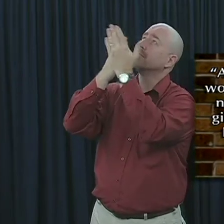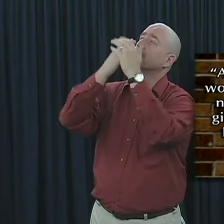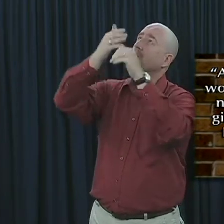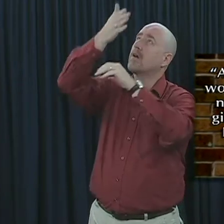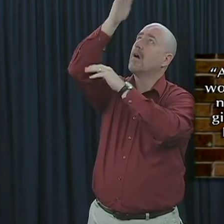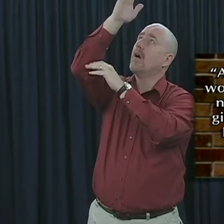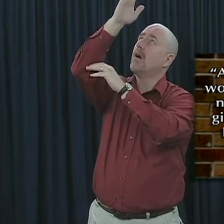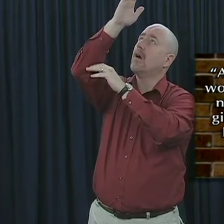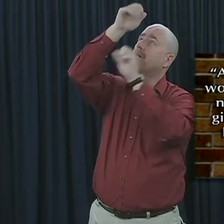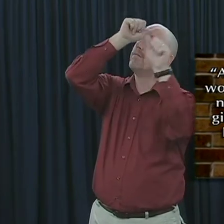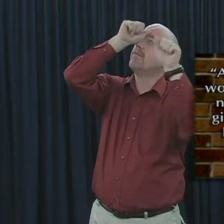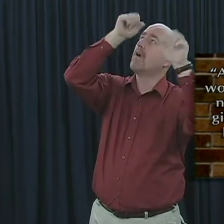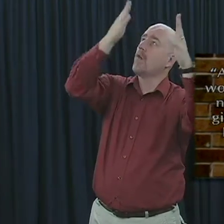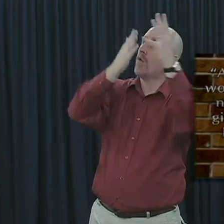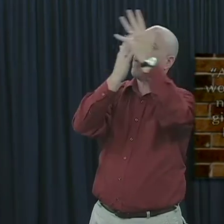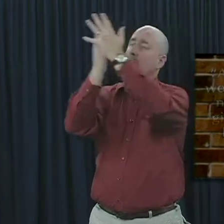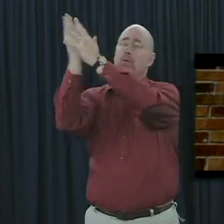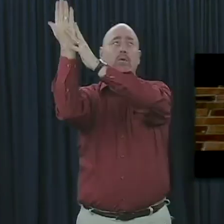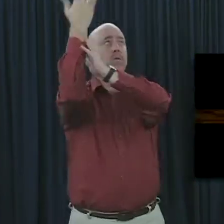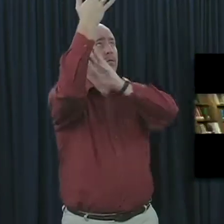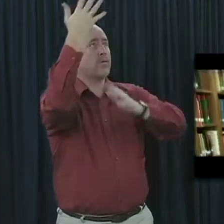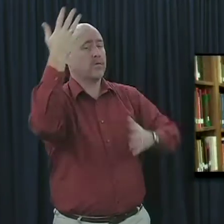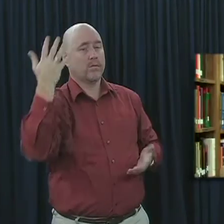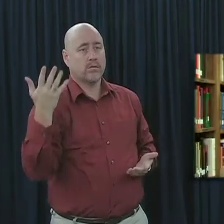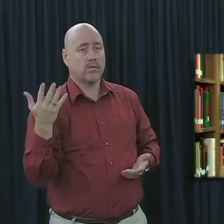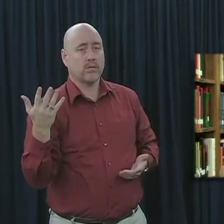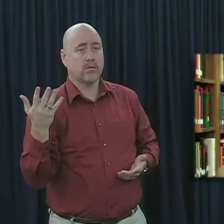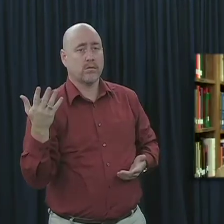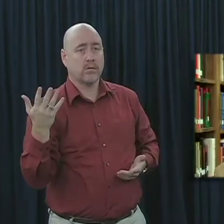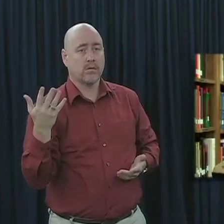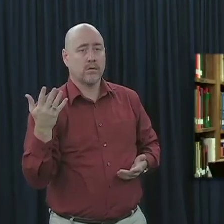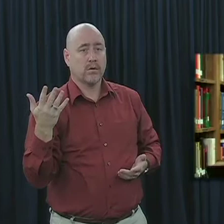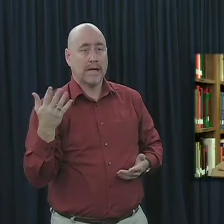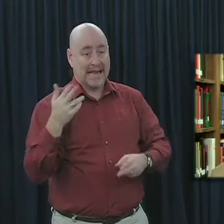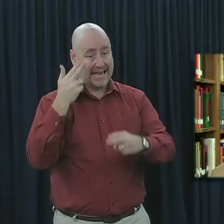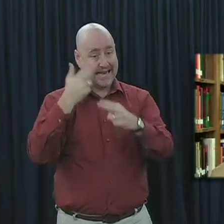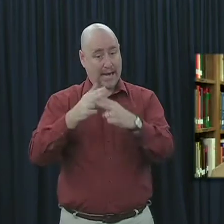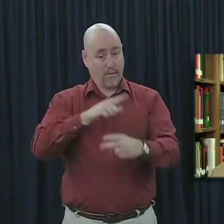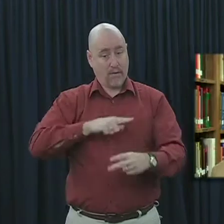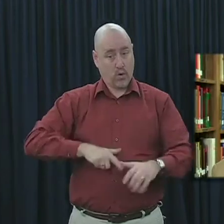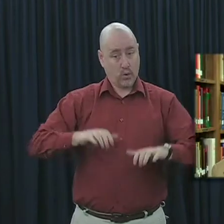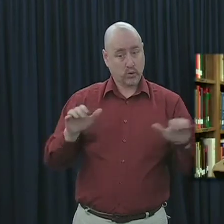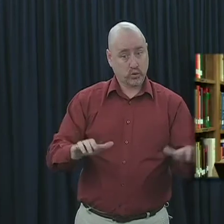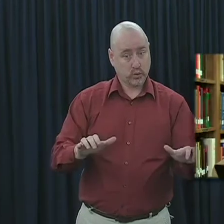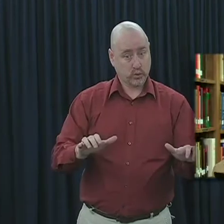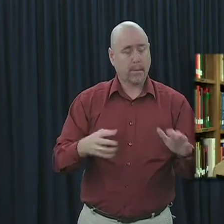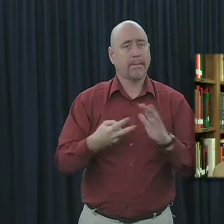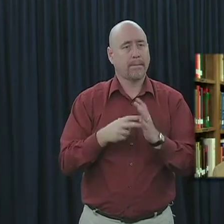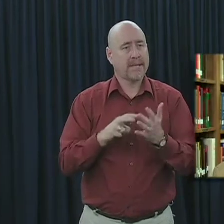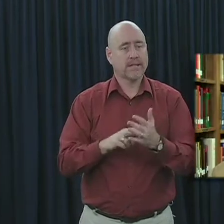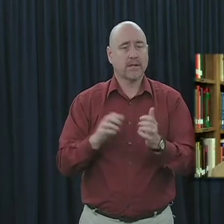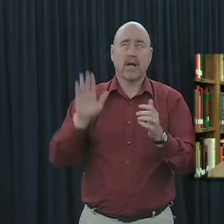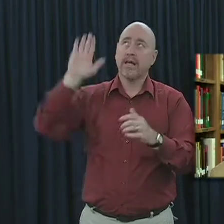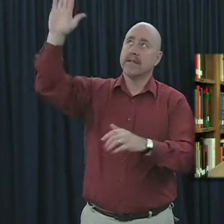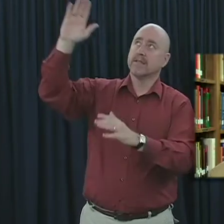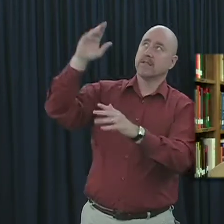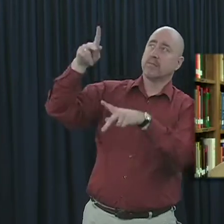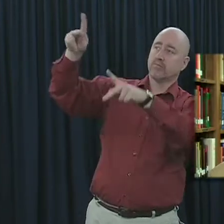thanks to God the Father through Him. To do something in the name of the Lord is to do something with His